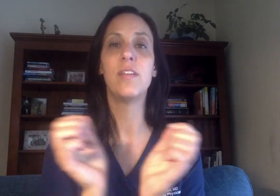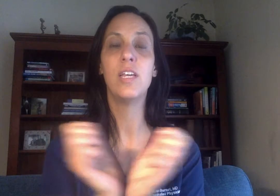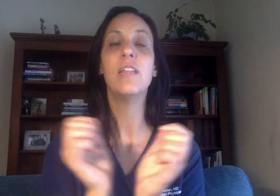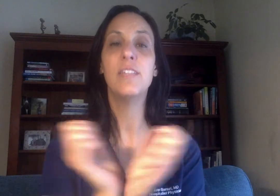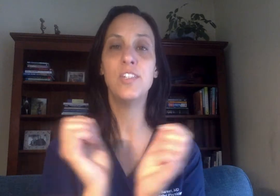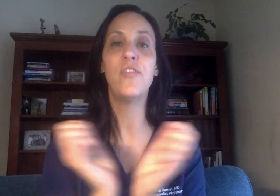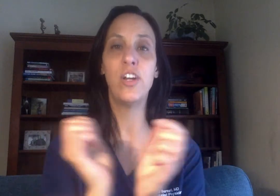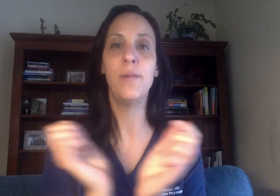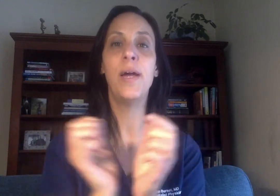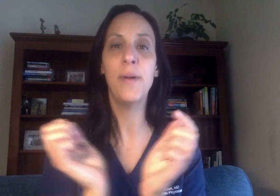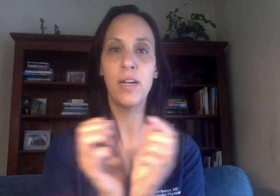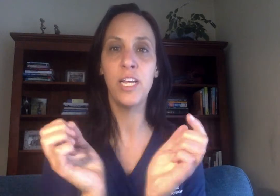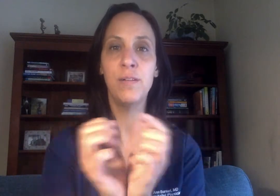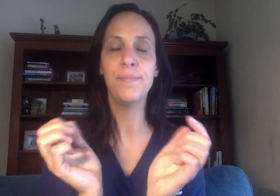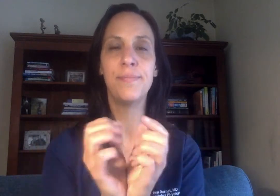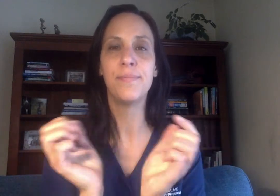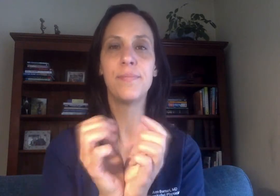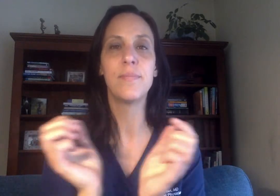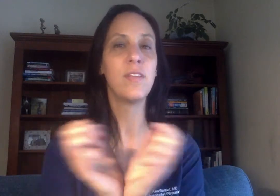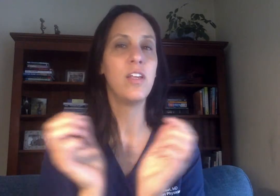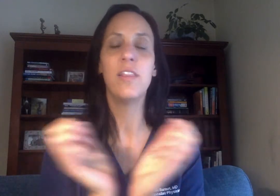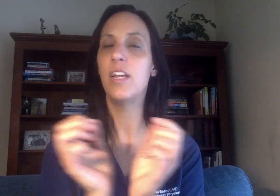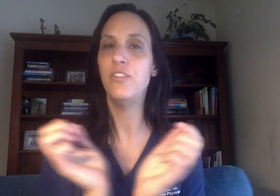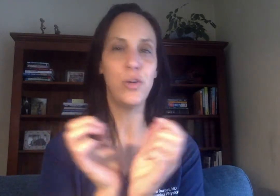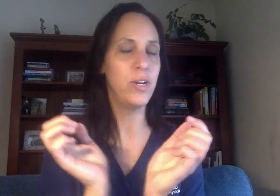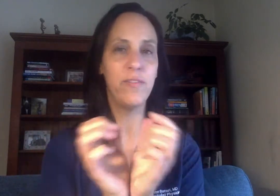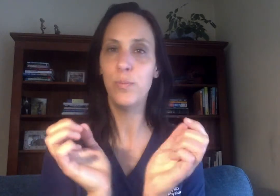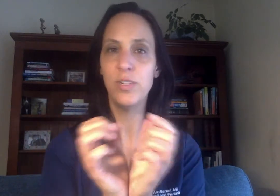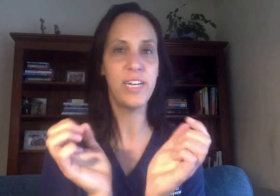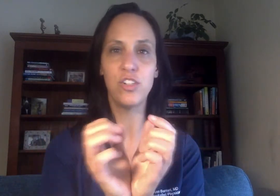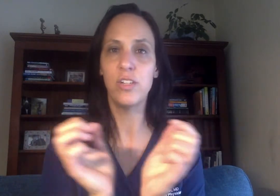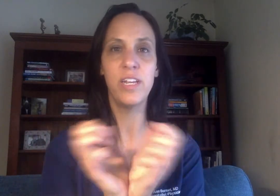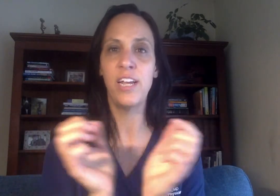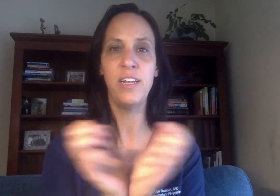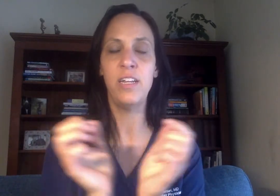This fear in my body test. This I don't have the protection that I need.